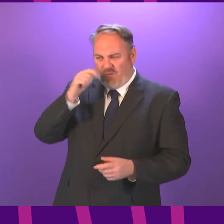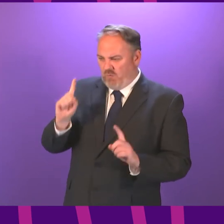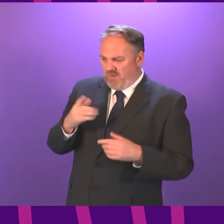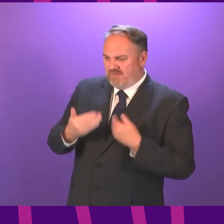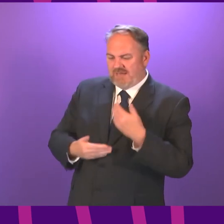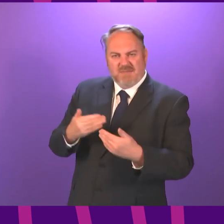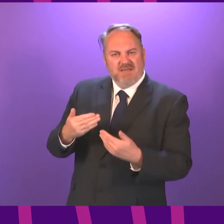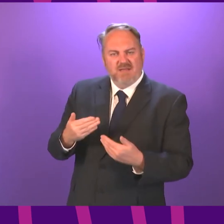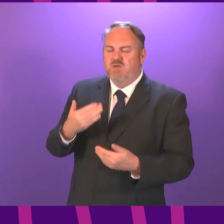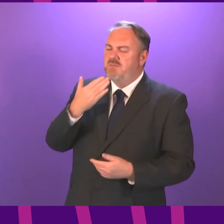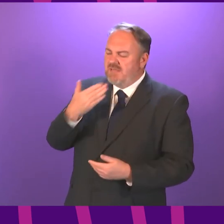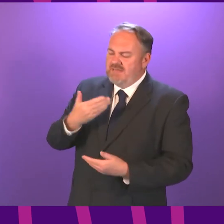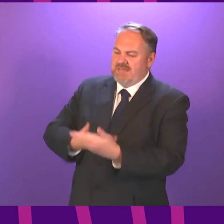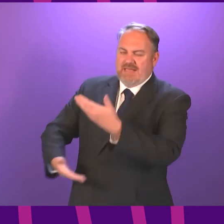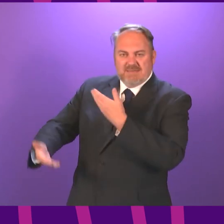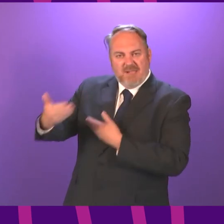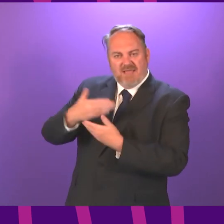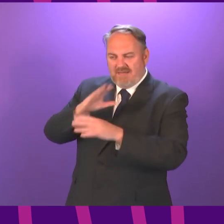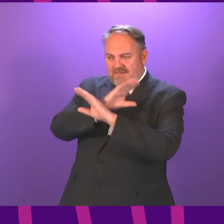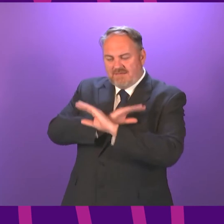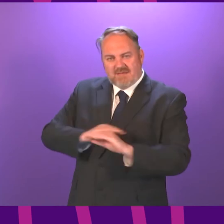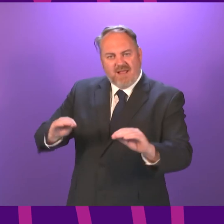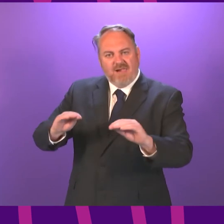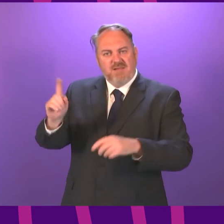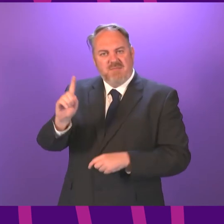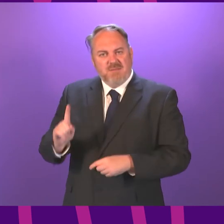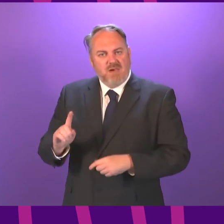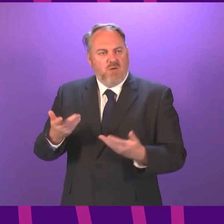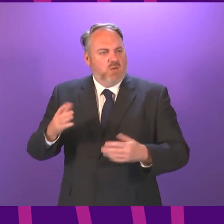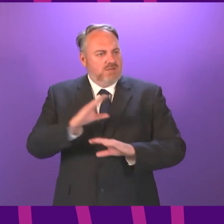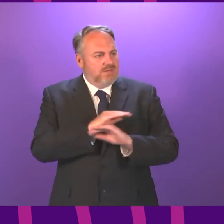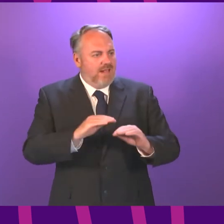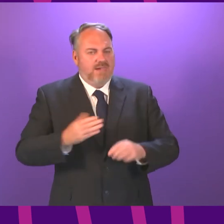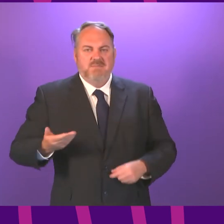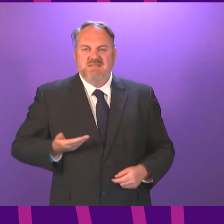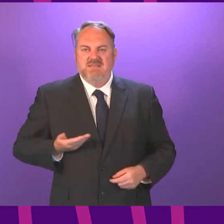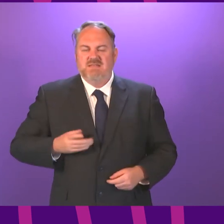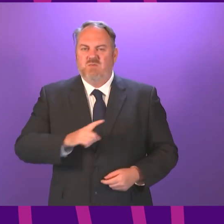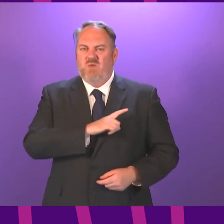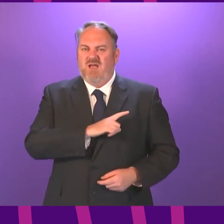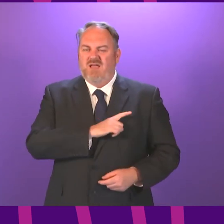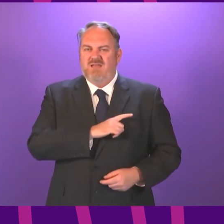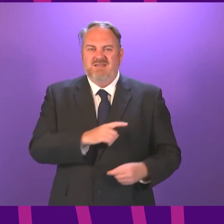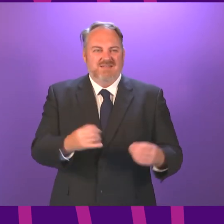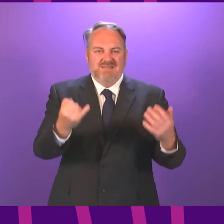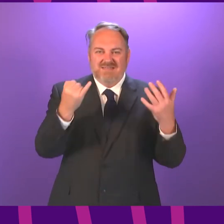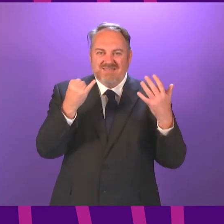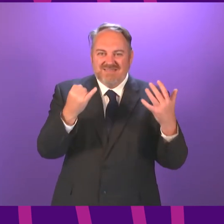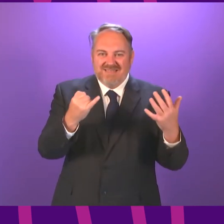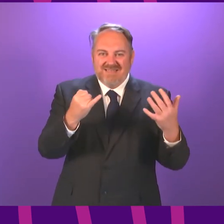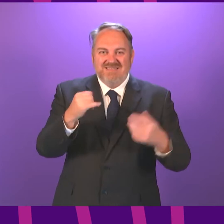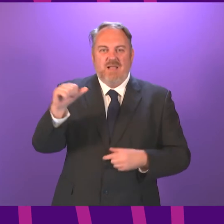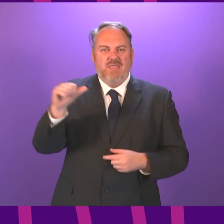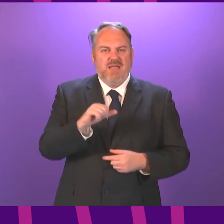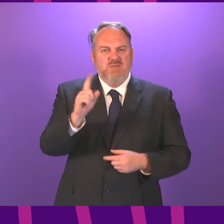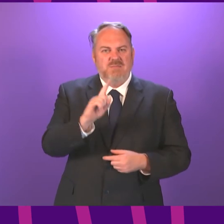Minister, will she explain to people and businesses who are left wondering why 6,000 people can attend a fan